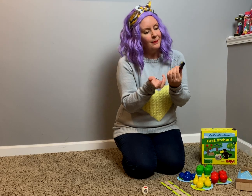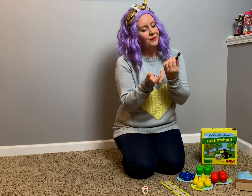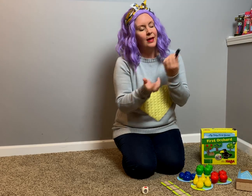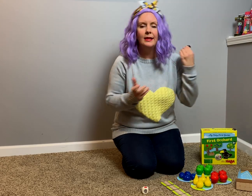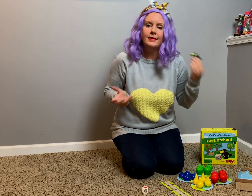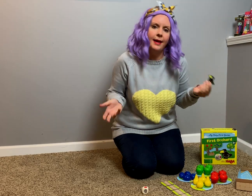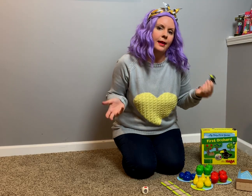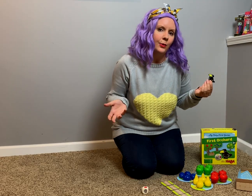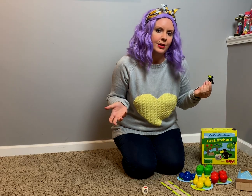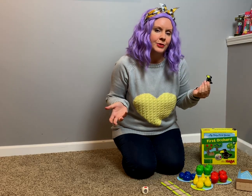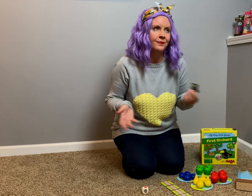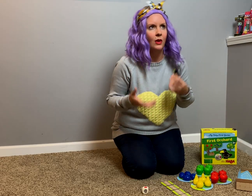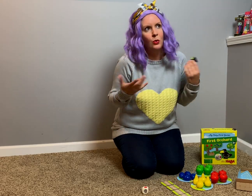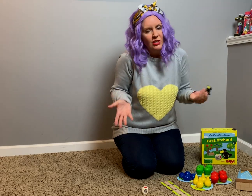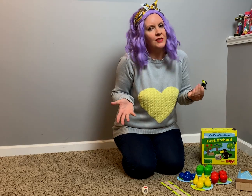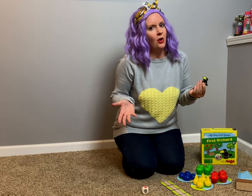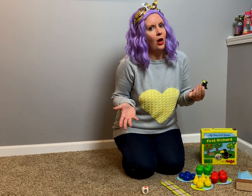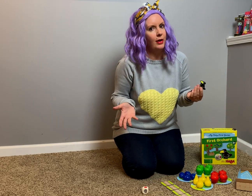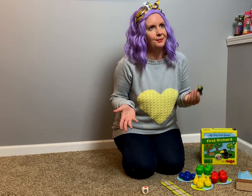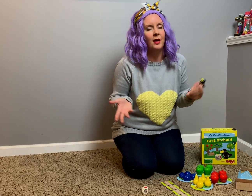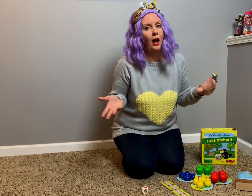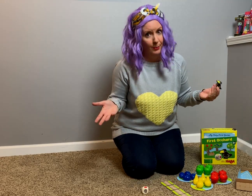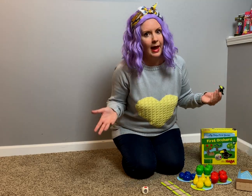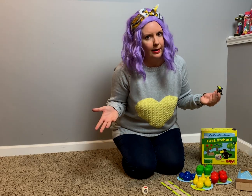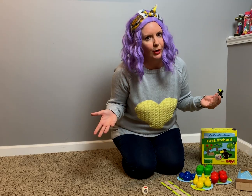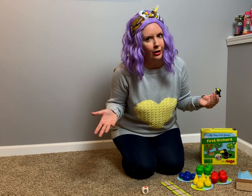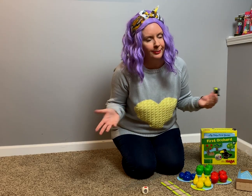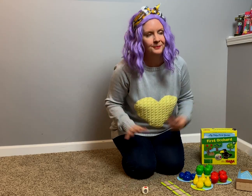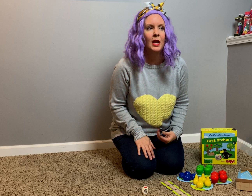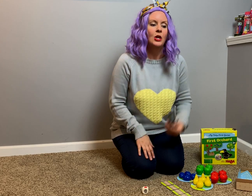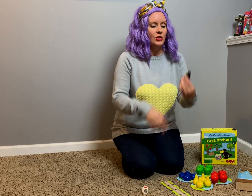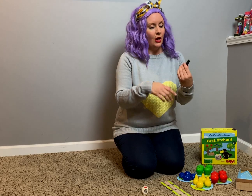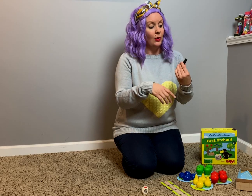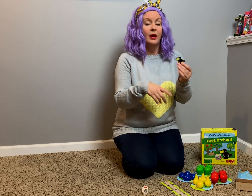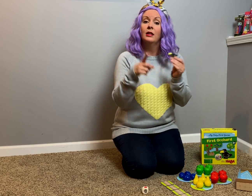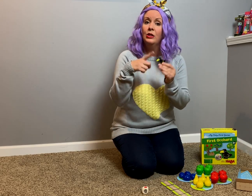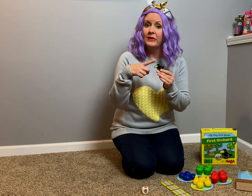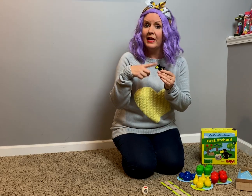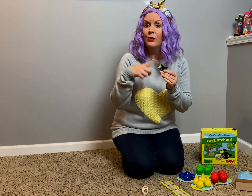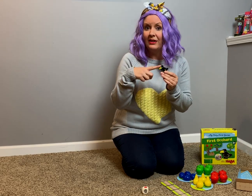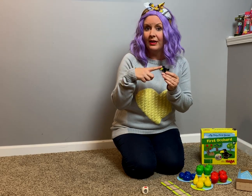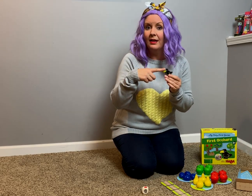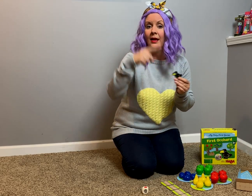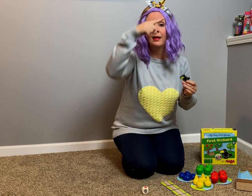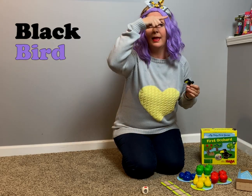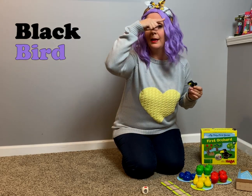in sign language, we're just gonna call it a black bird. So, you sign raven like